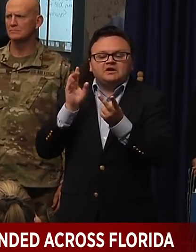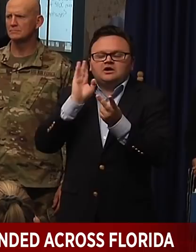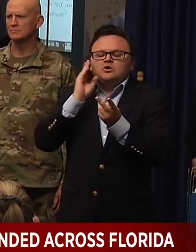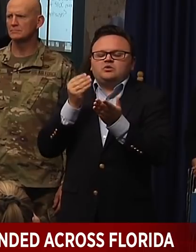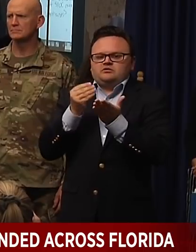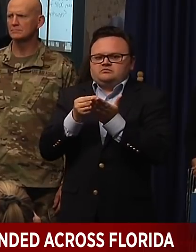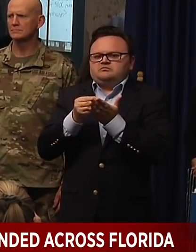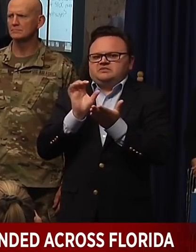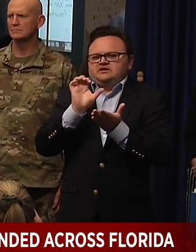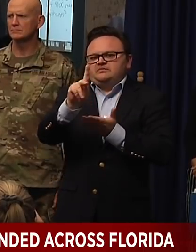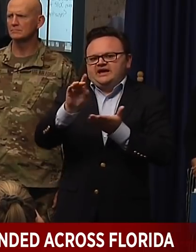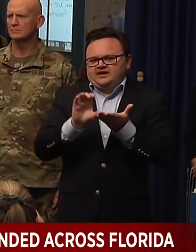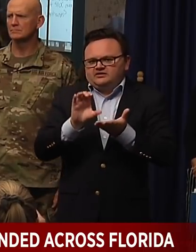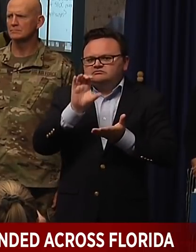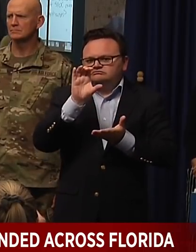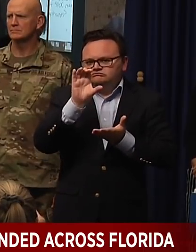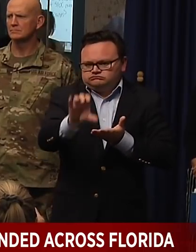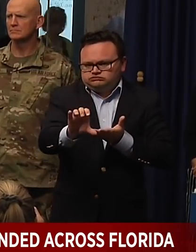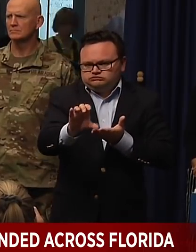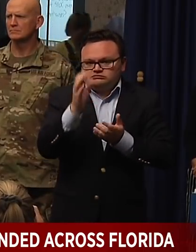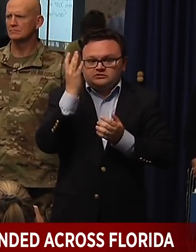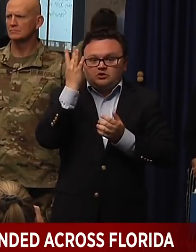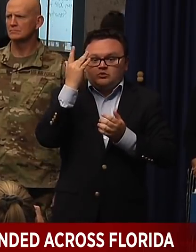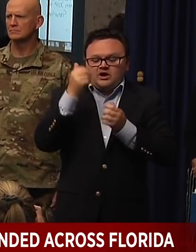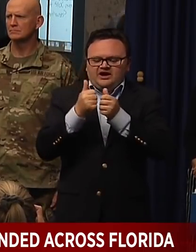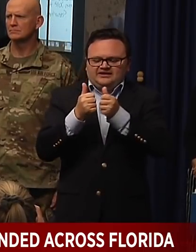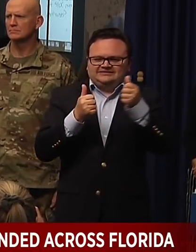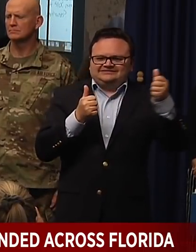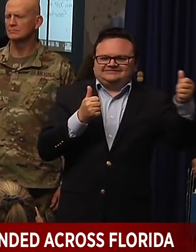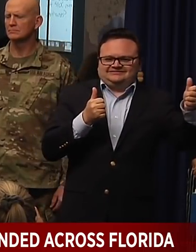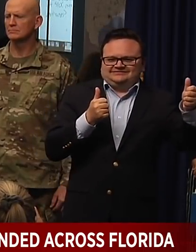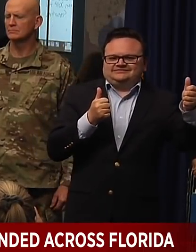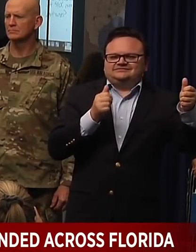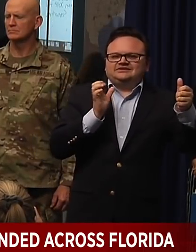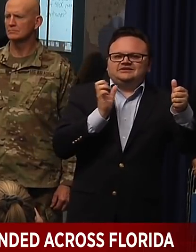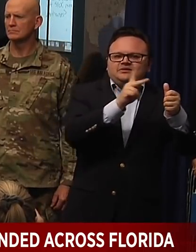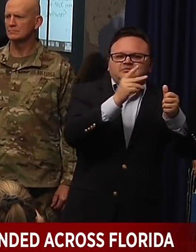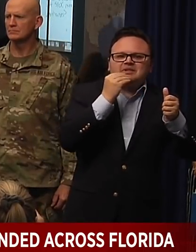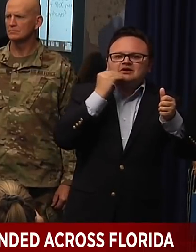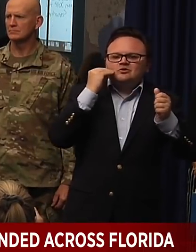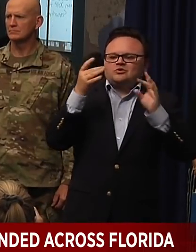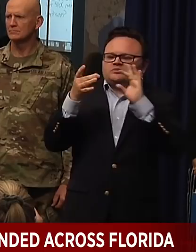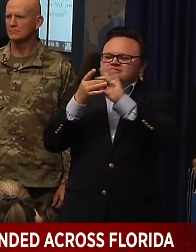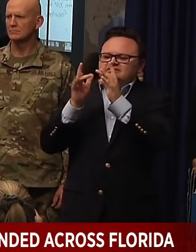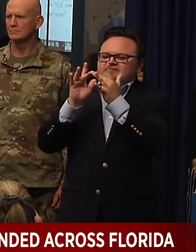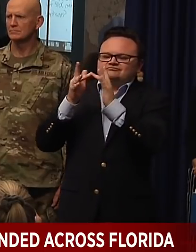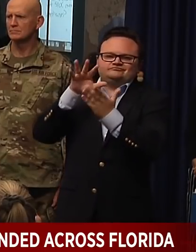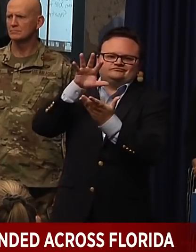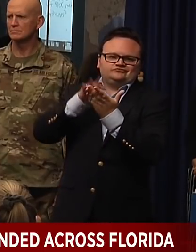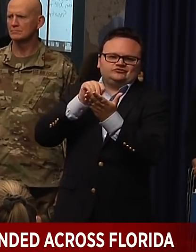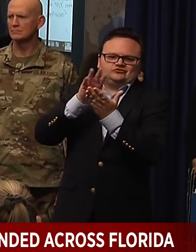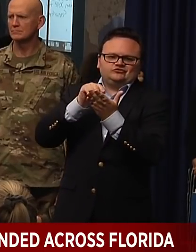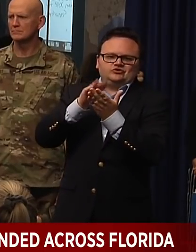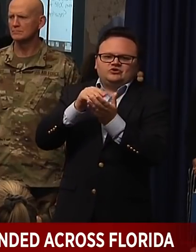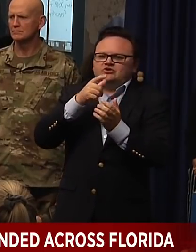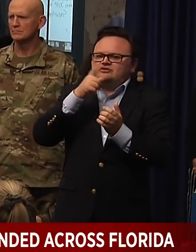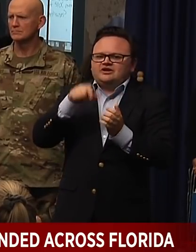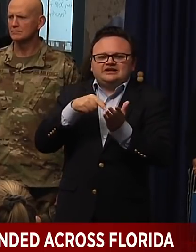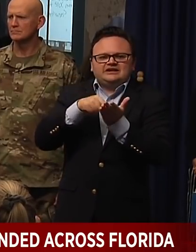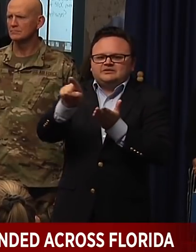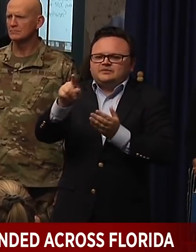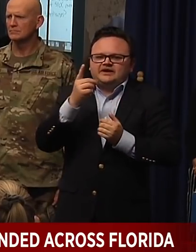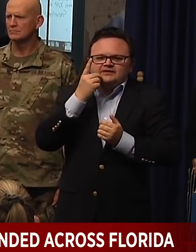that. Given that they're doing remote learning, they really don't need to be paying room and board. So hopefully we'll be able to get that done through the Board of Governors.